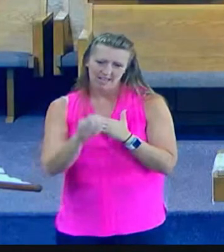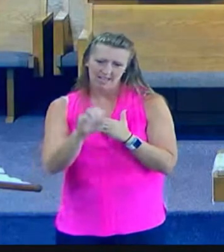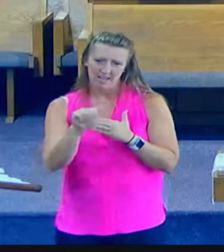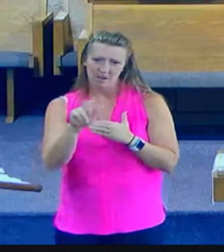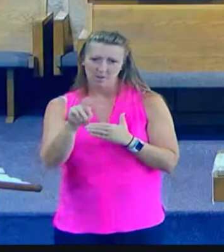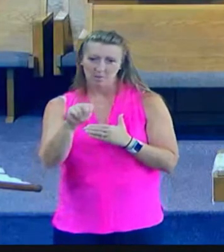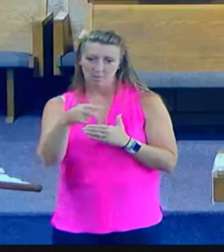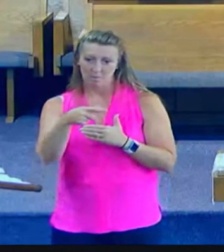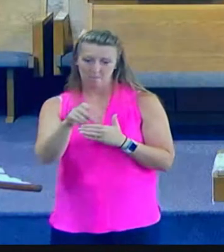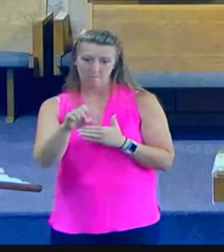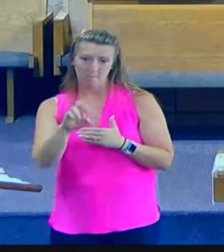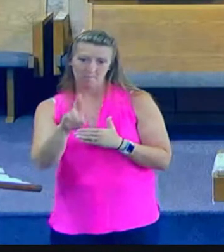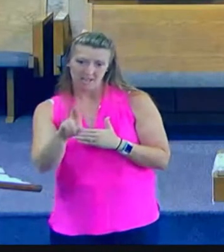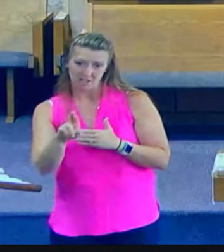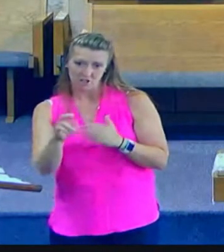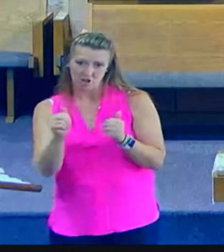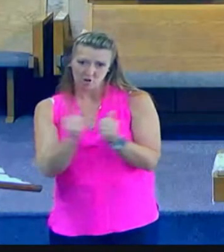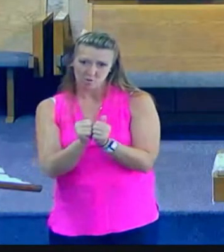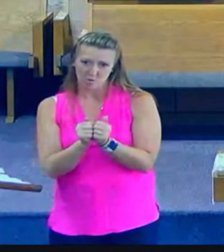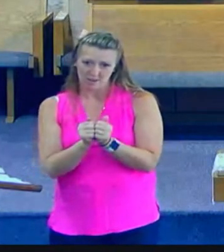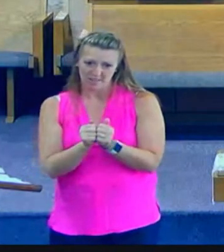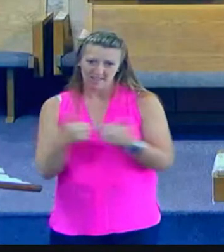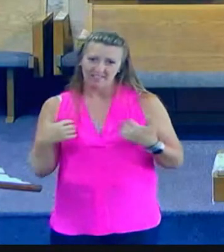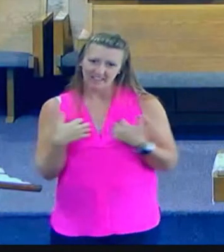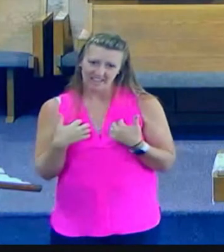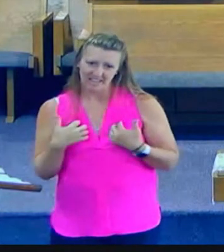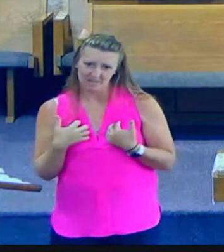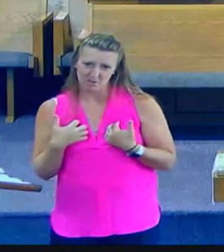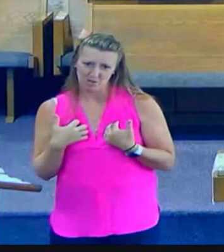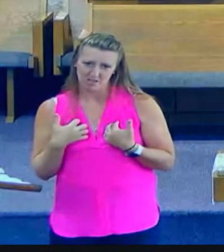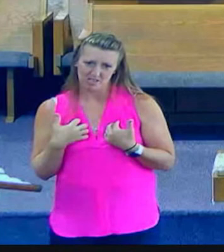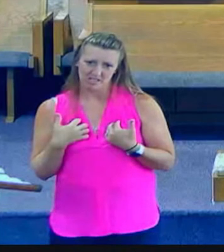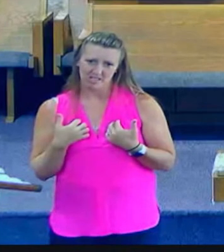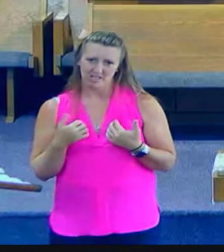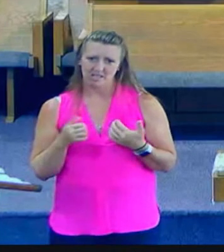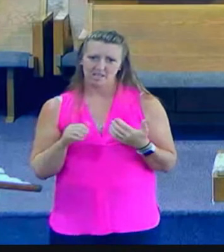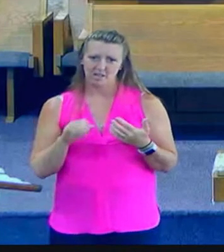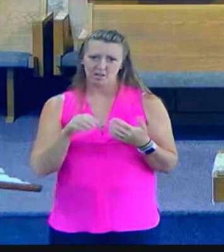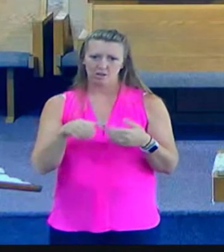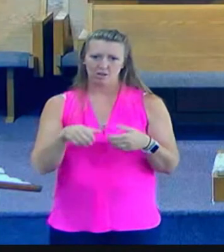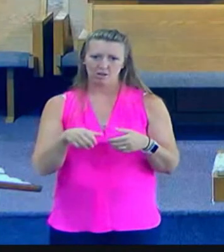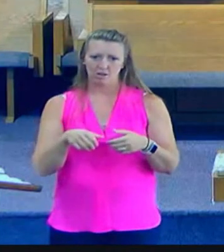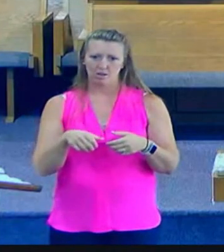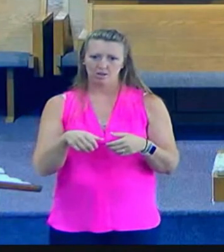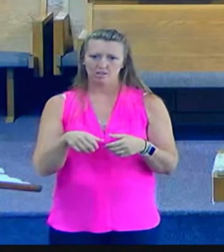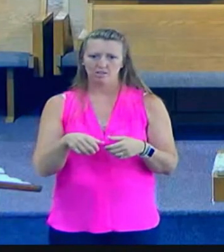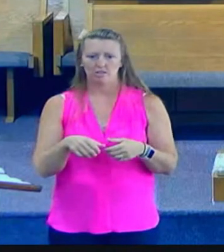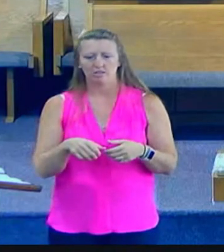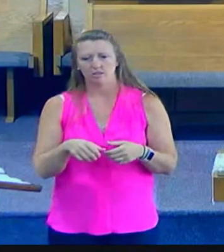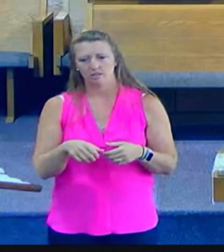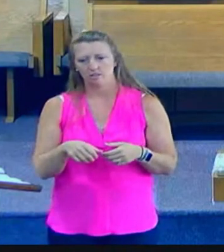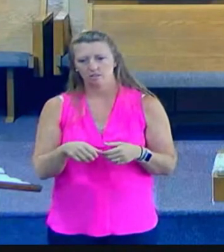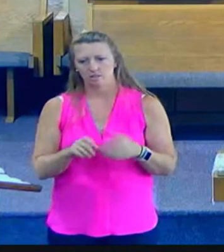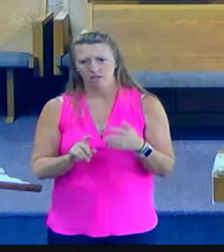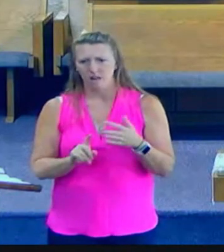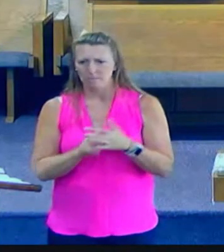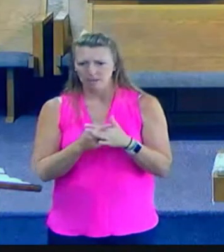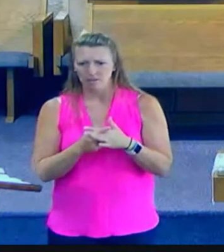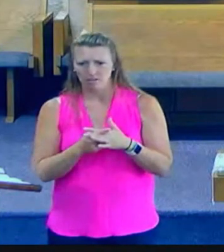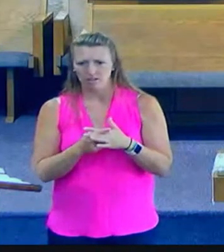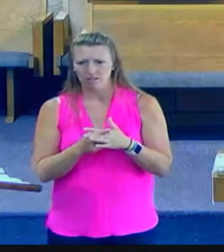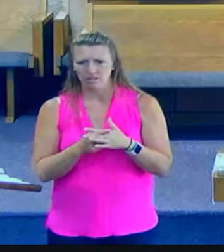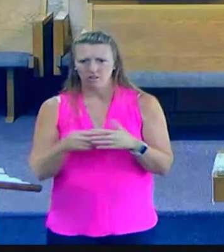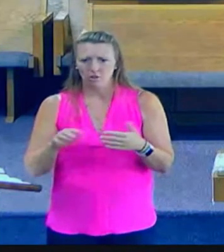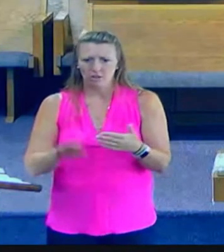announced this one to be born as Christ the Lord. We see him one time in a boat, asleep,